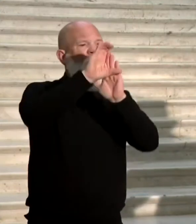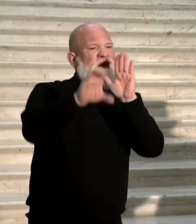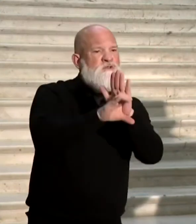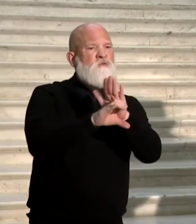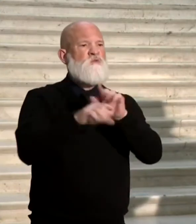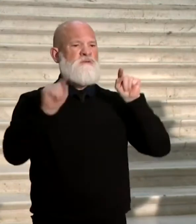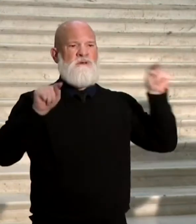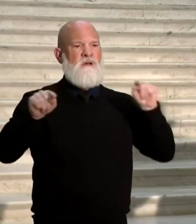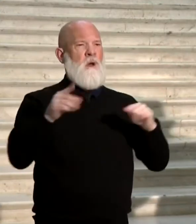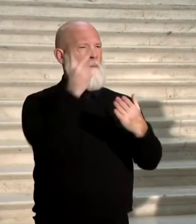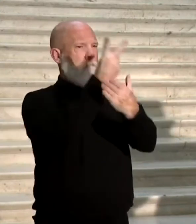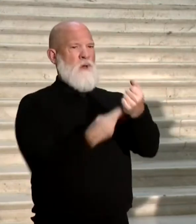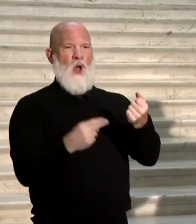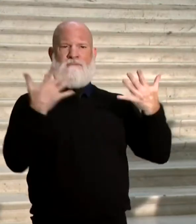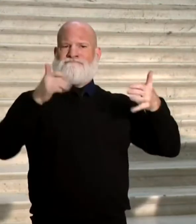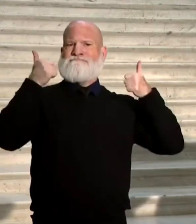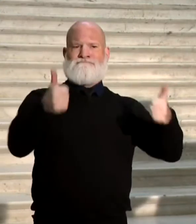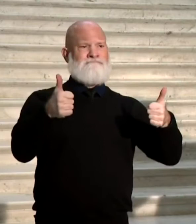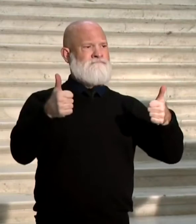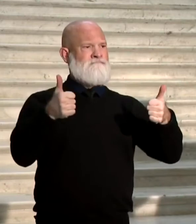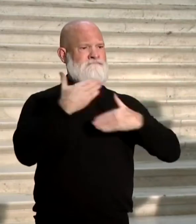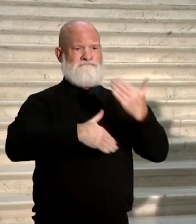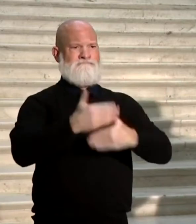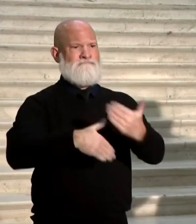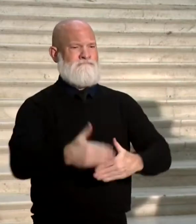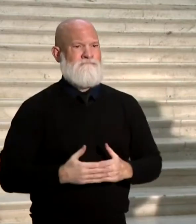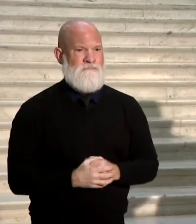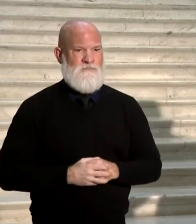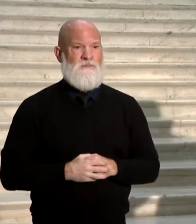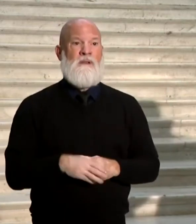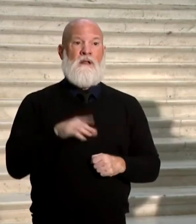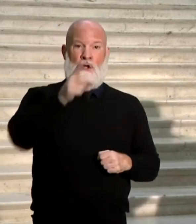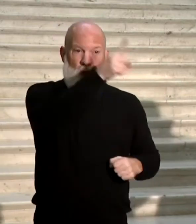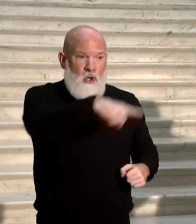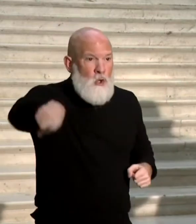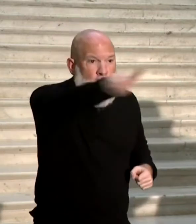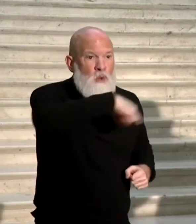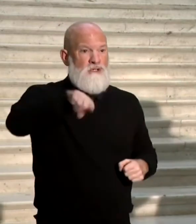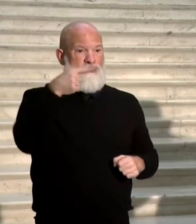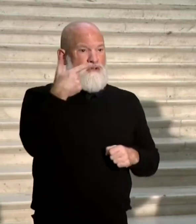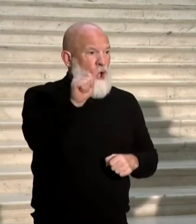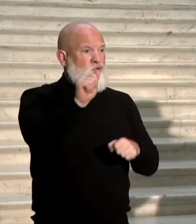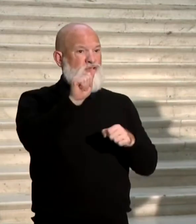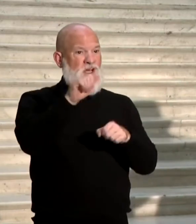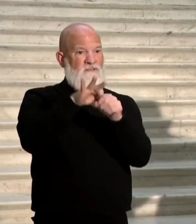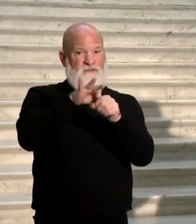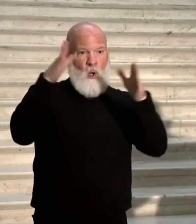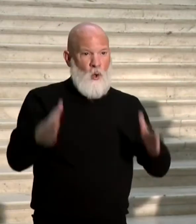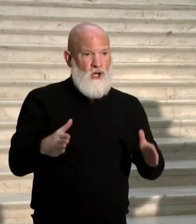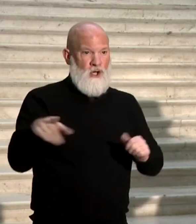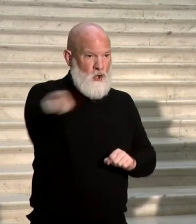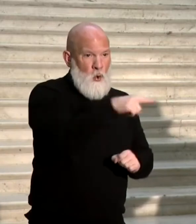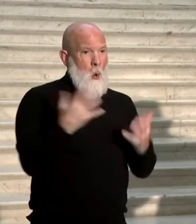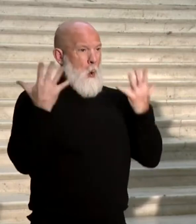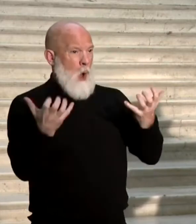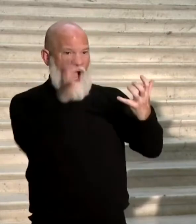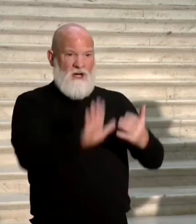So with that, I want to say, if you're a Georgia voter, if you want your values reflected by your elected officials,